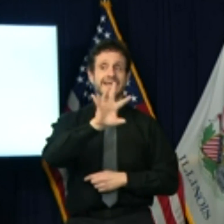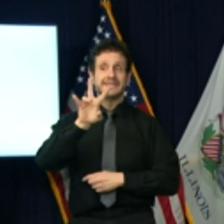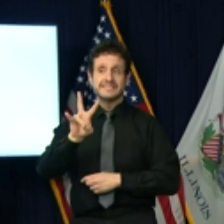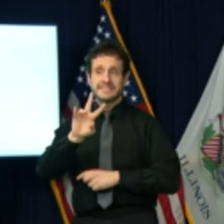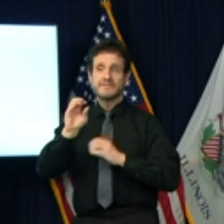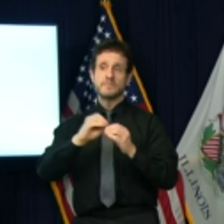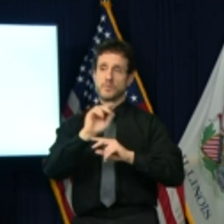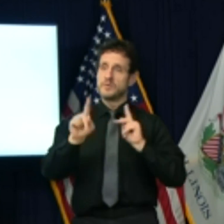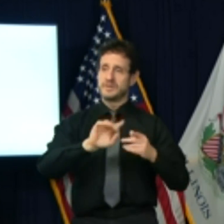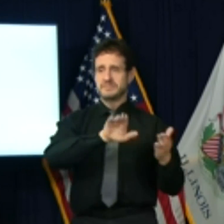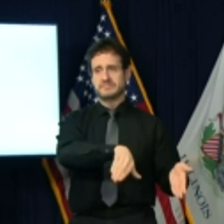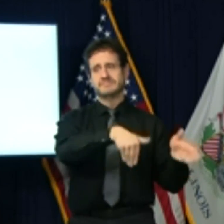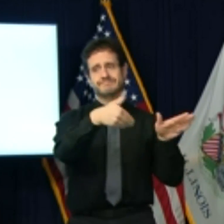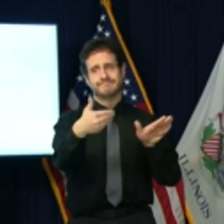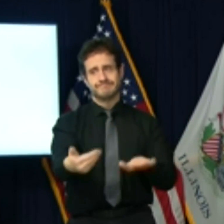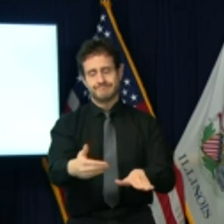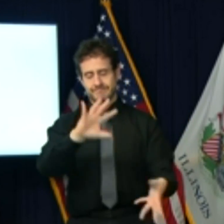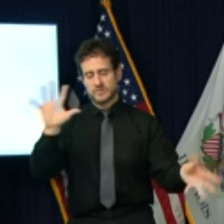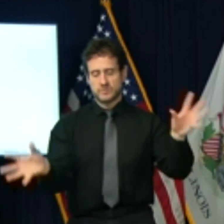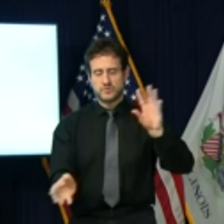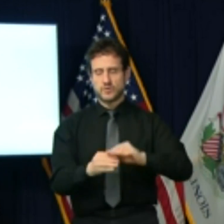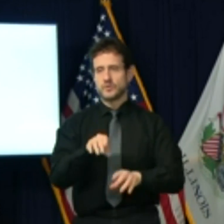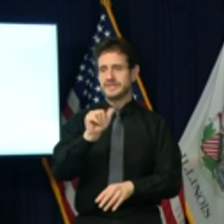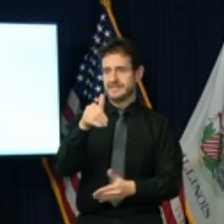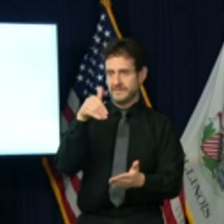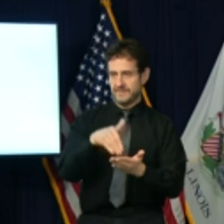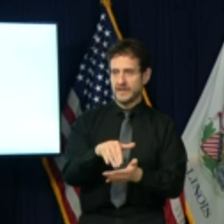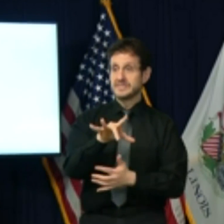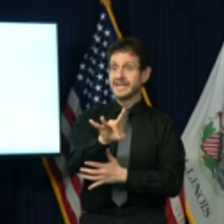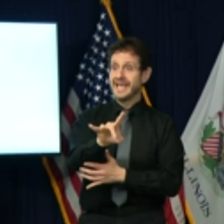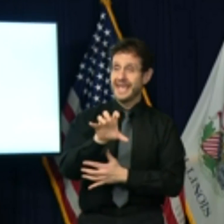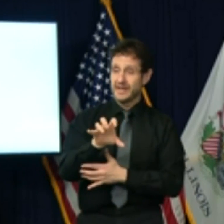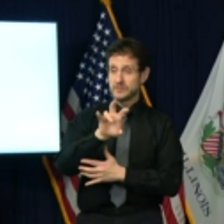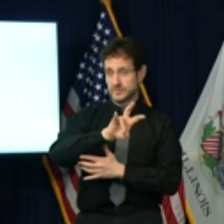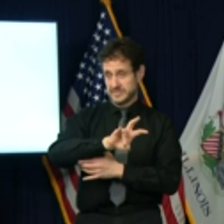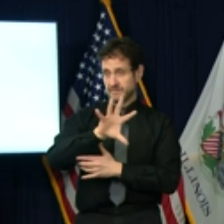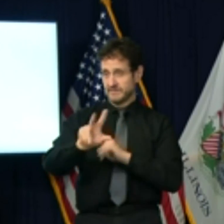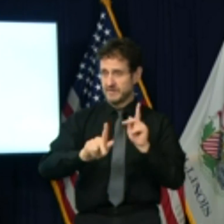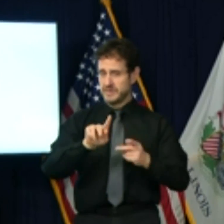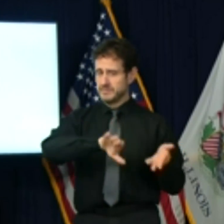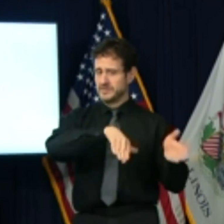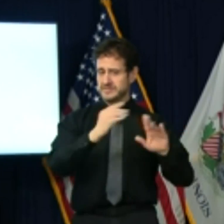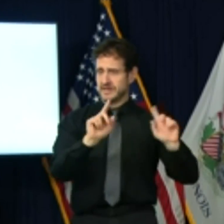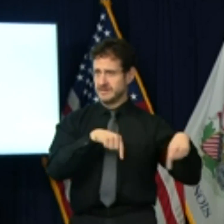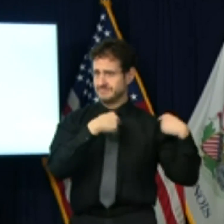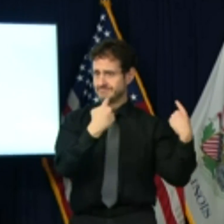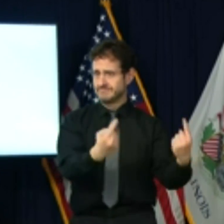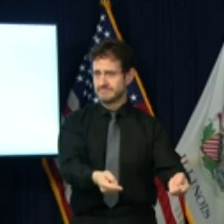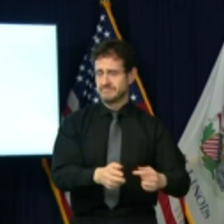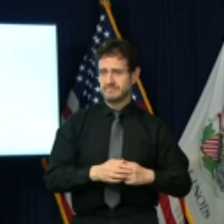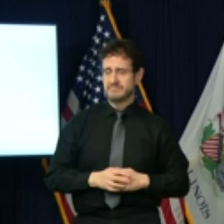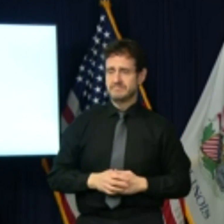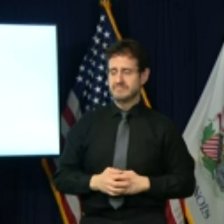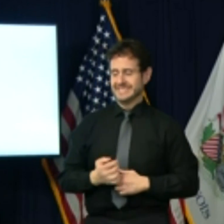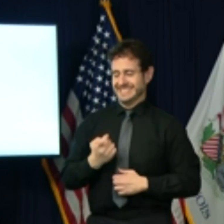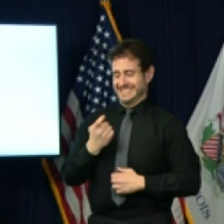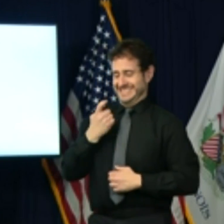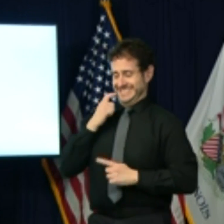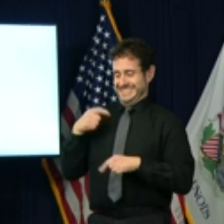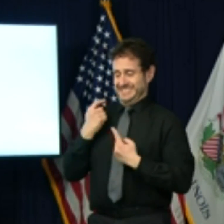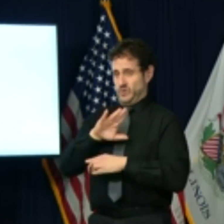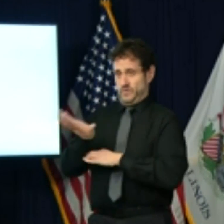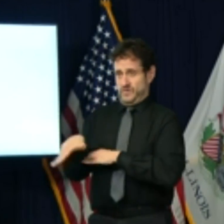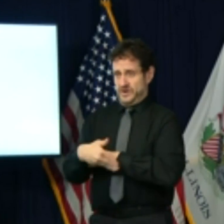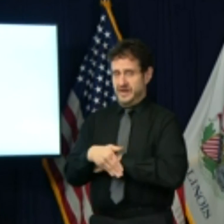lives lost for a total of 10,875 deaths overnight 5